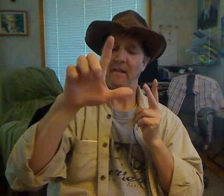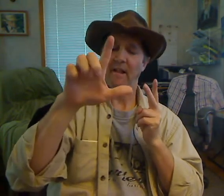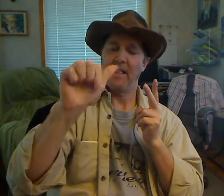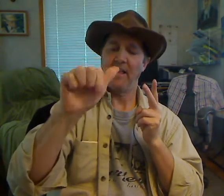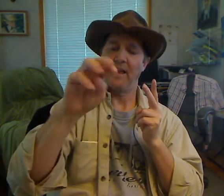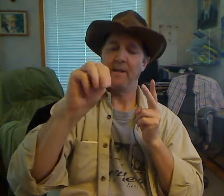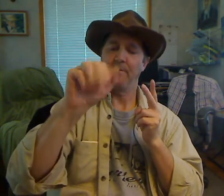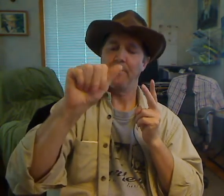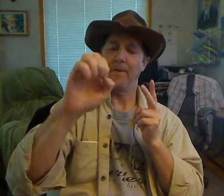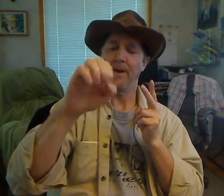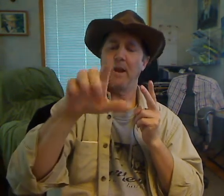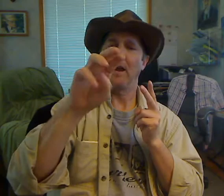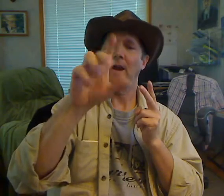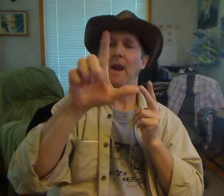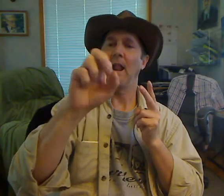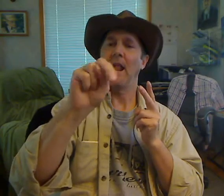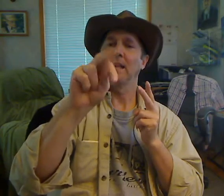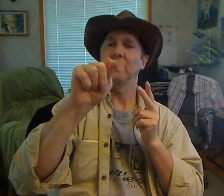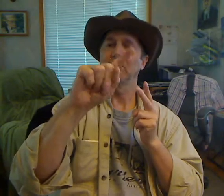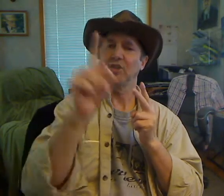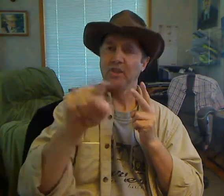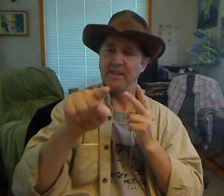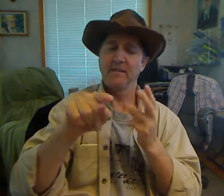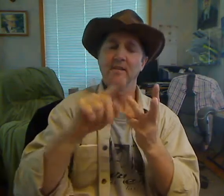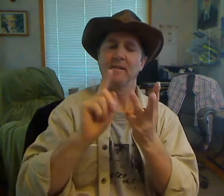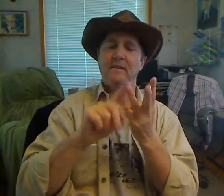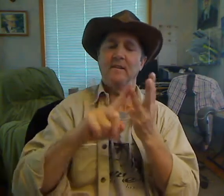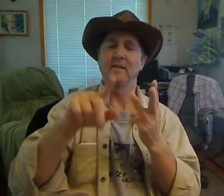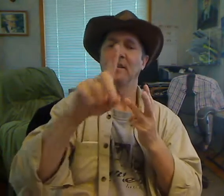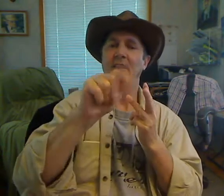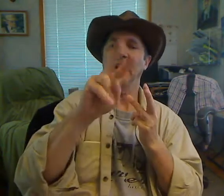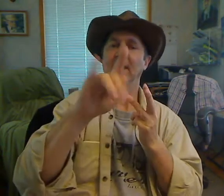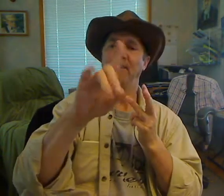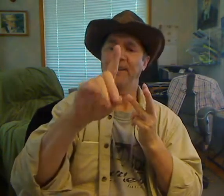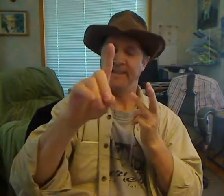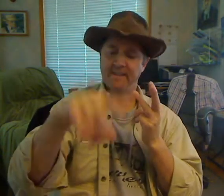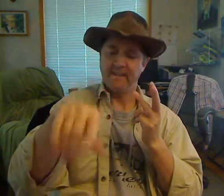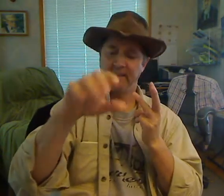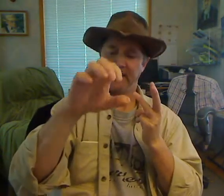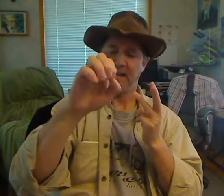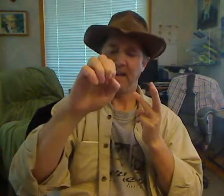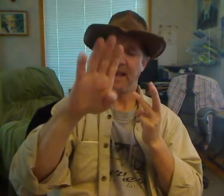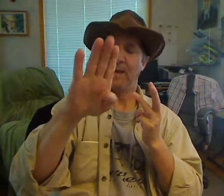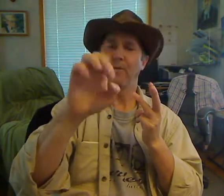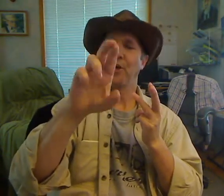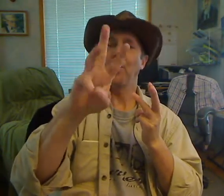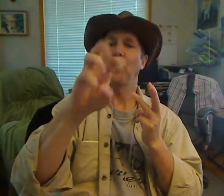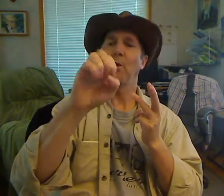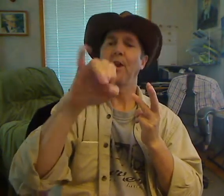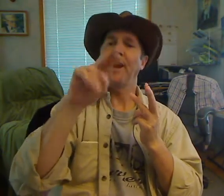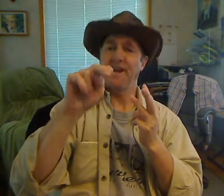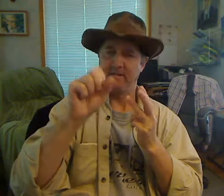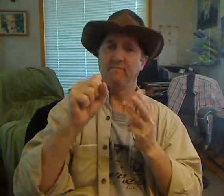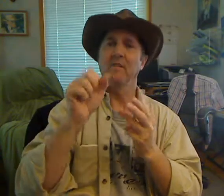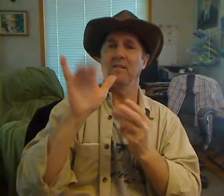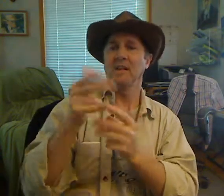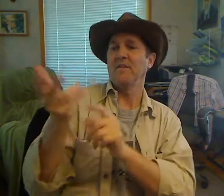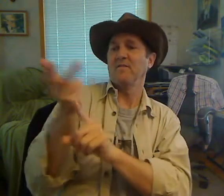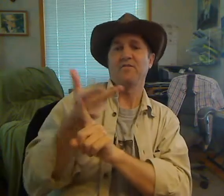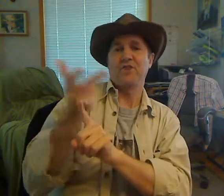The World Health Organization also supports a panning ban. A new report has a warning for diabetic women who